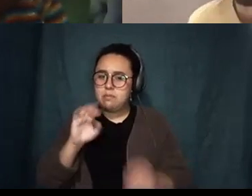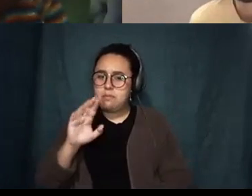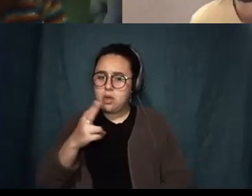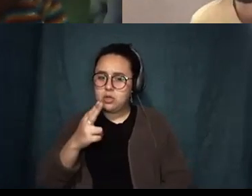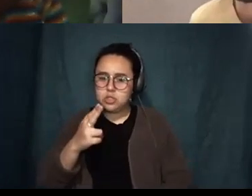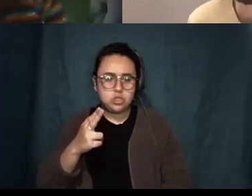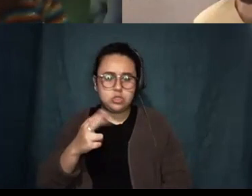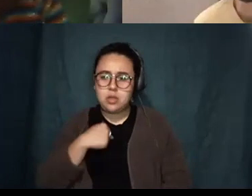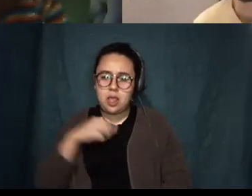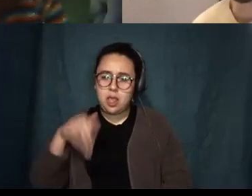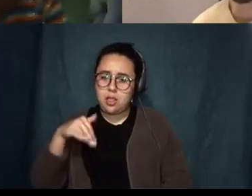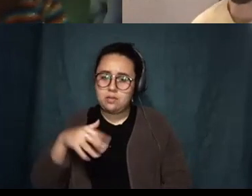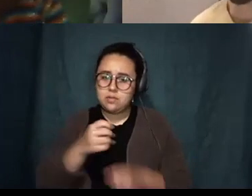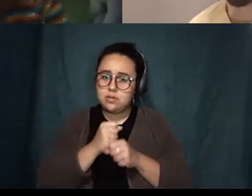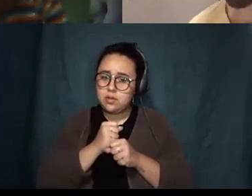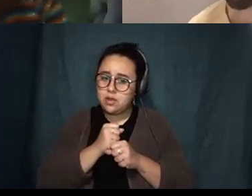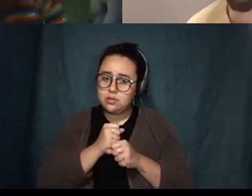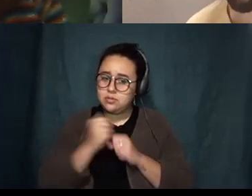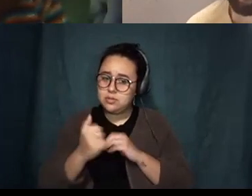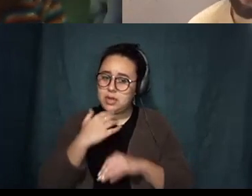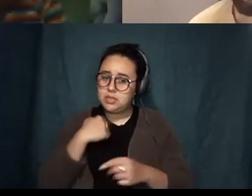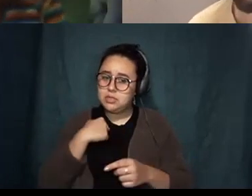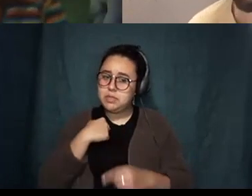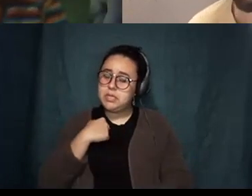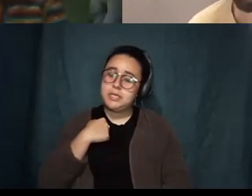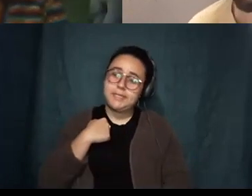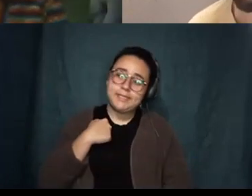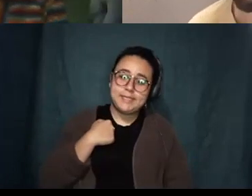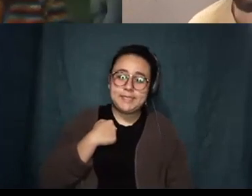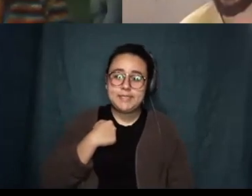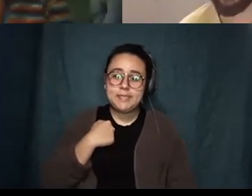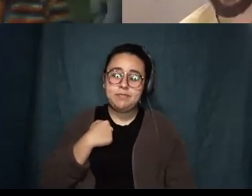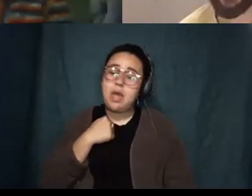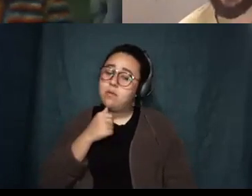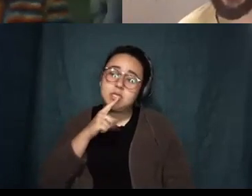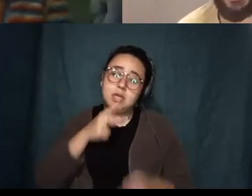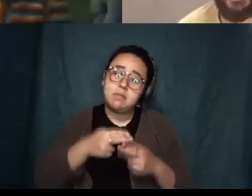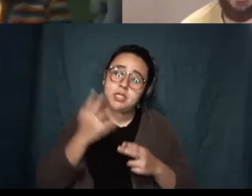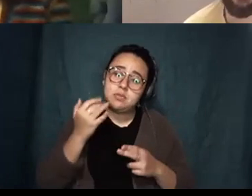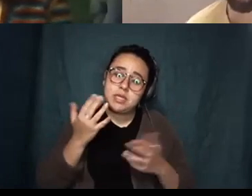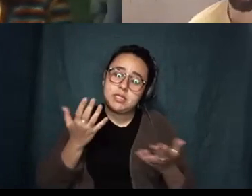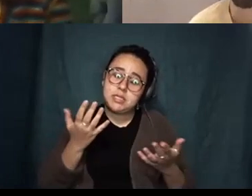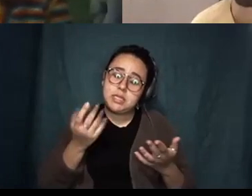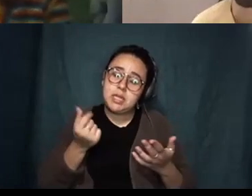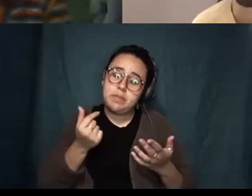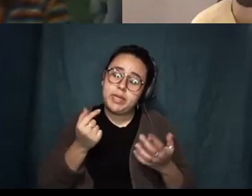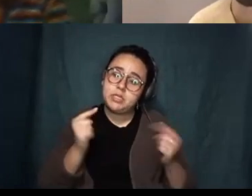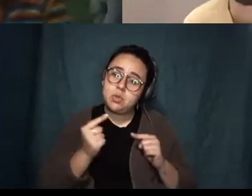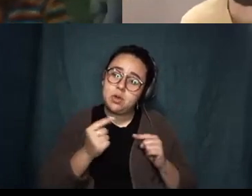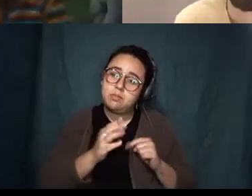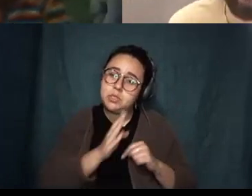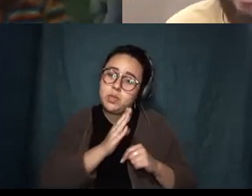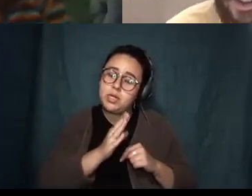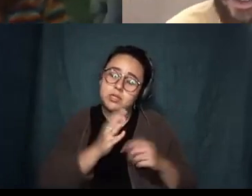I haven't gotten Courtney hasn't sent it to me yet which frankly I wasn't going to bring up because it's a bit of a sore spot between us uh